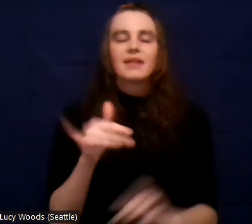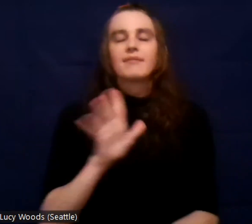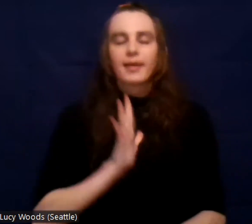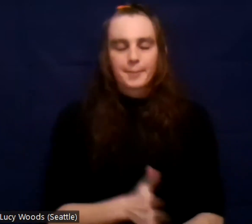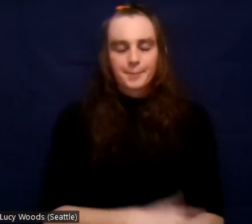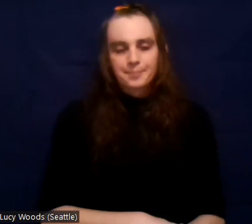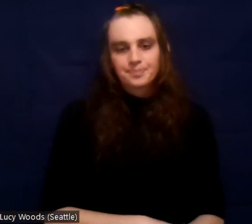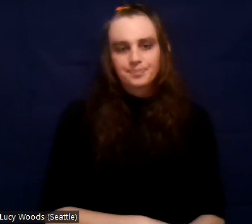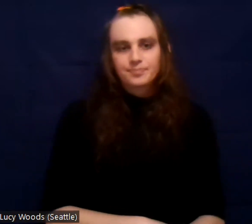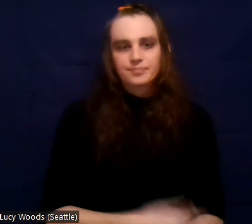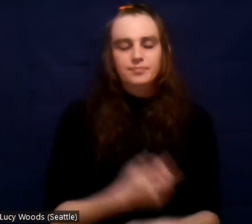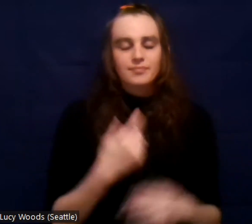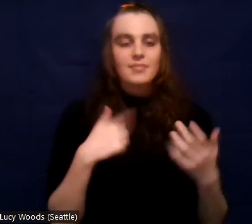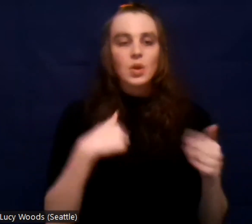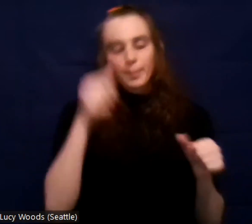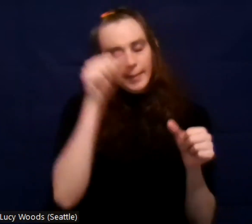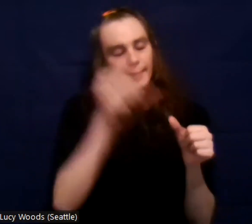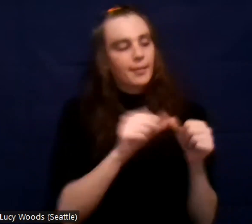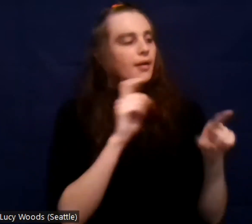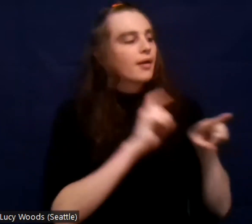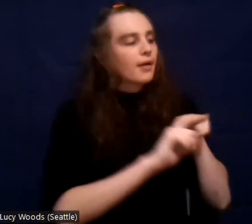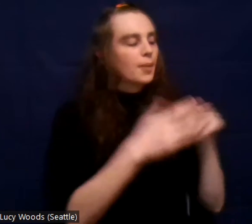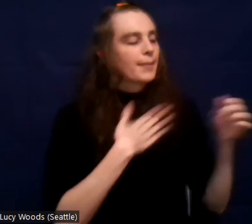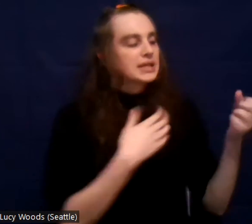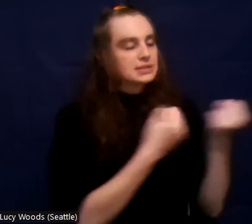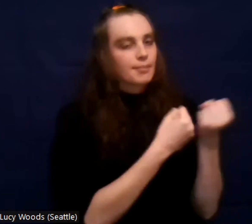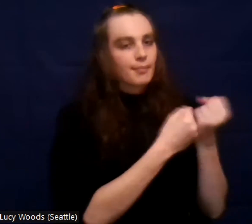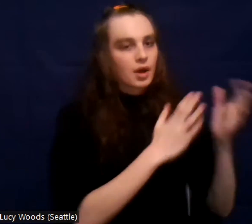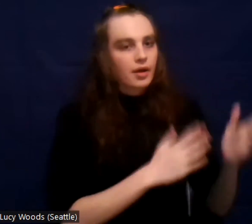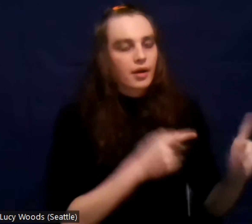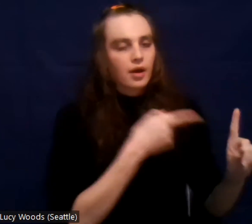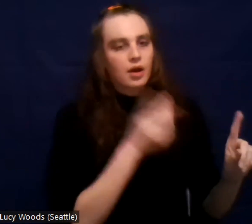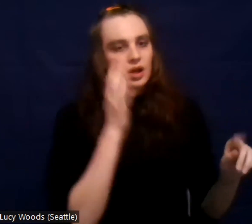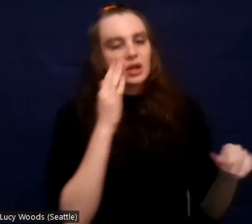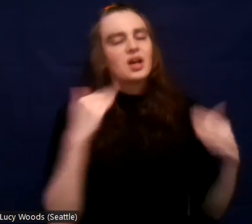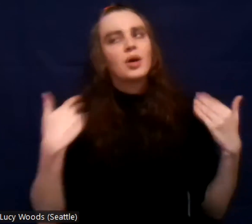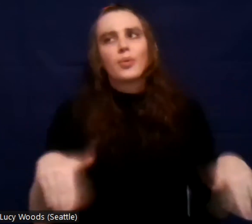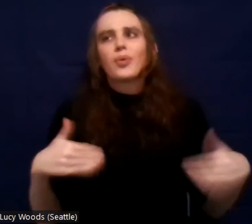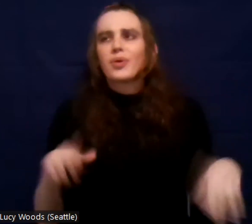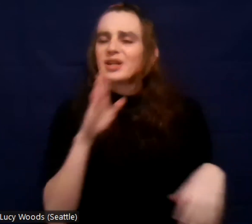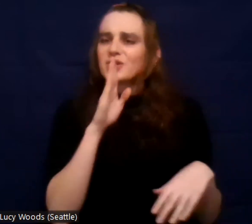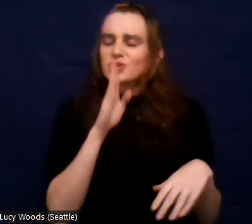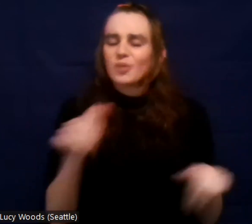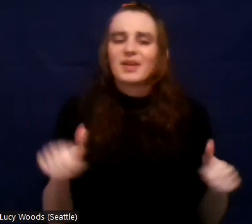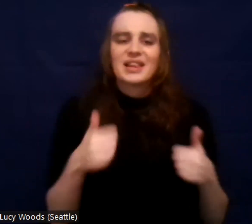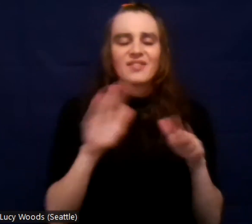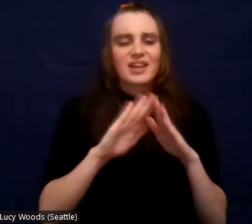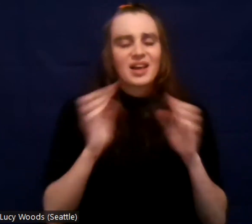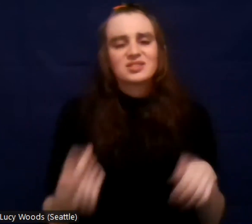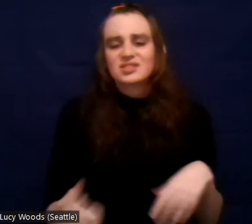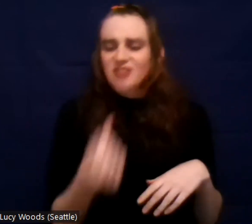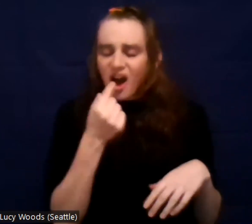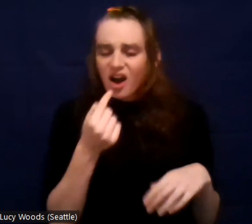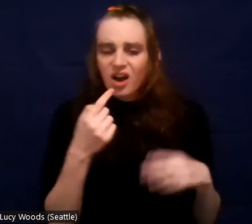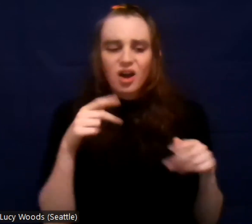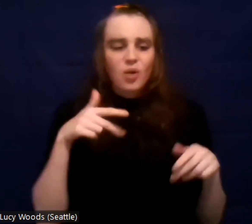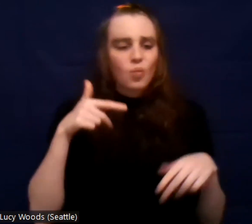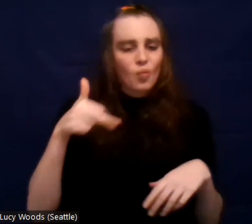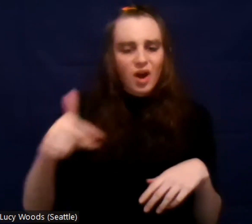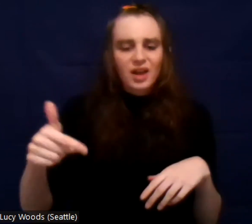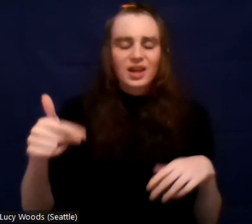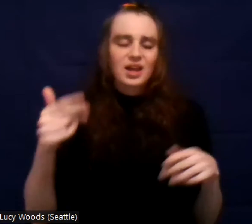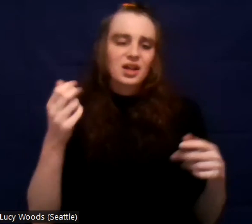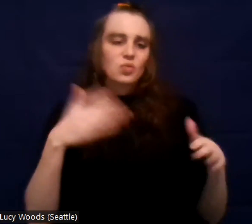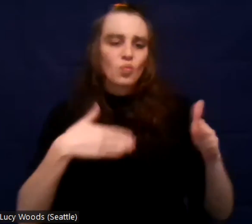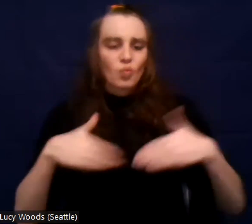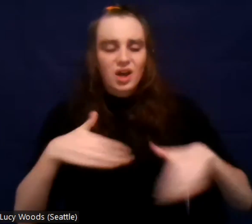I remember calling my sponsors saying, man, that sober living house sucks. Walking to work sucks. Waking up early sucks.